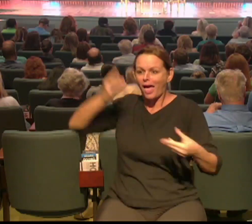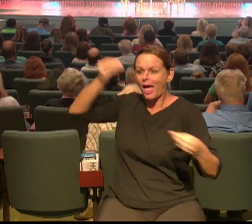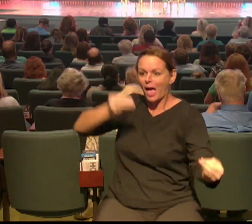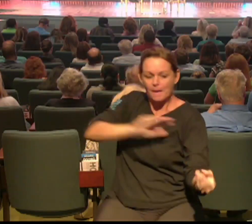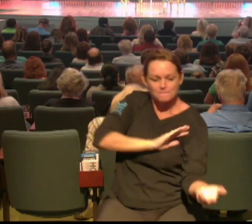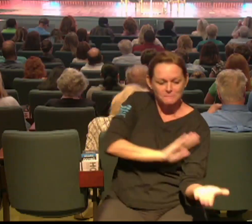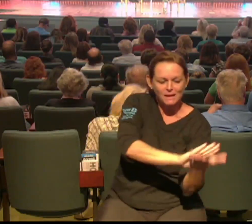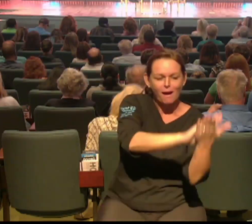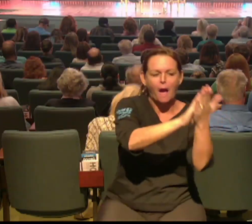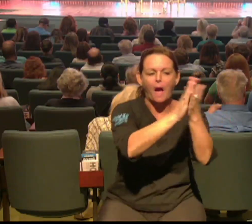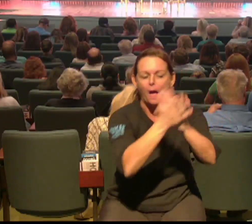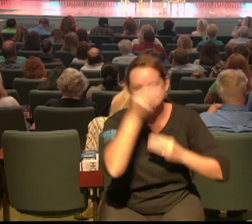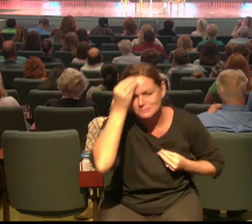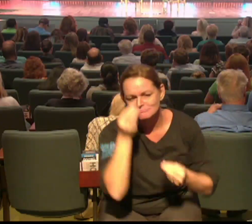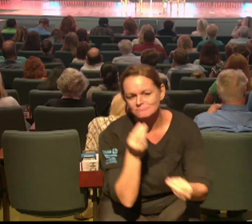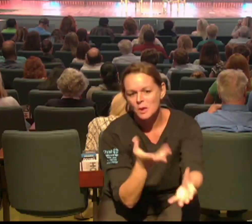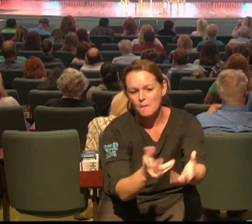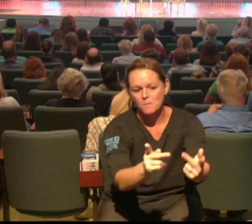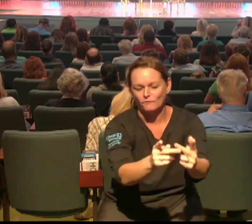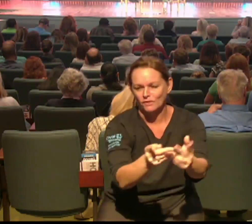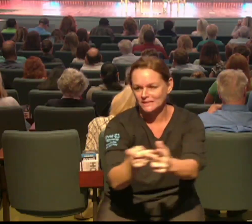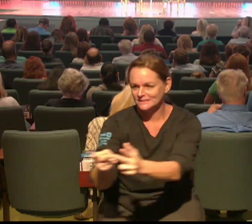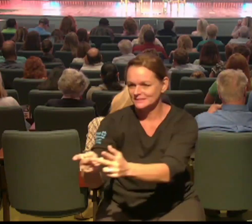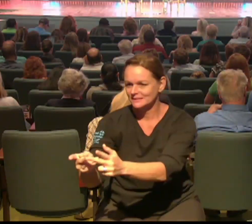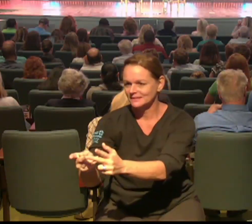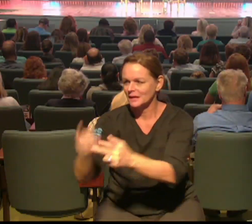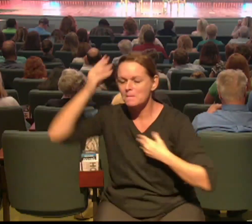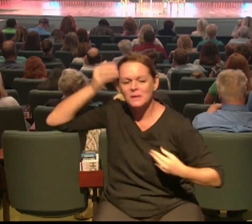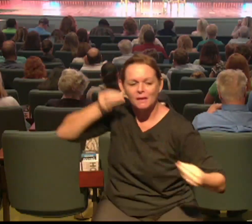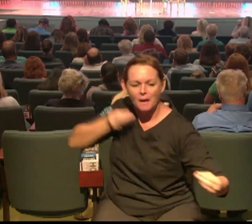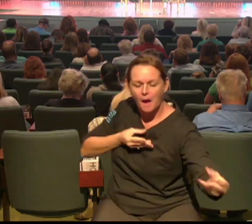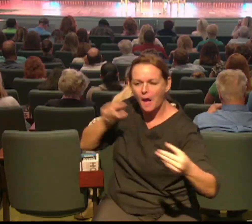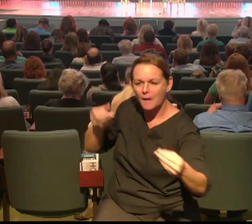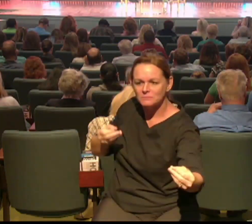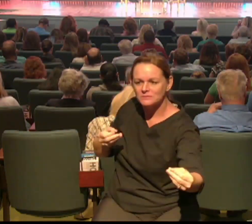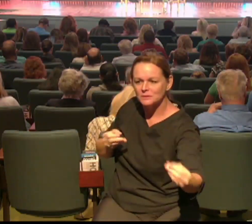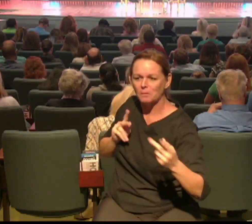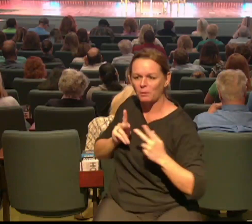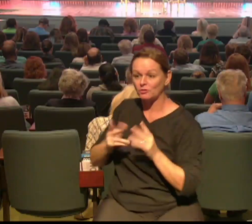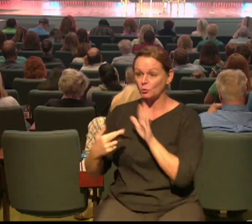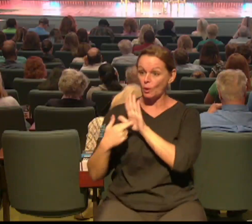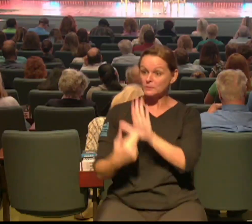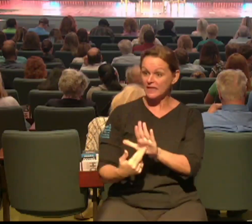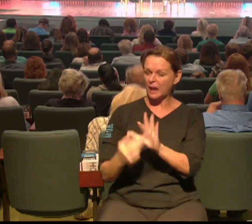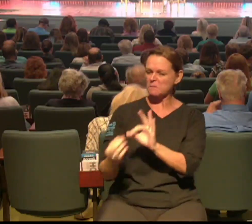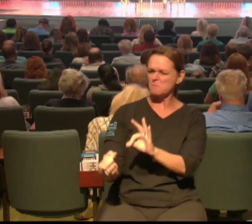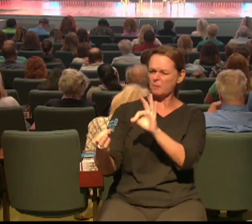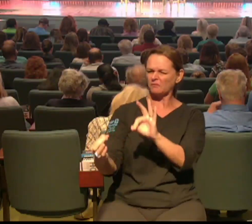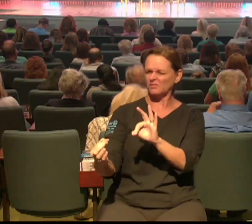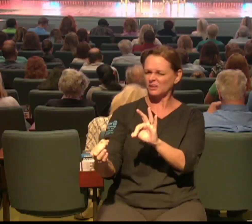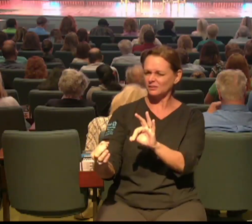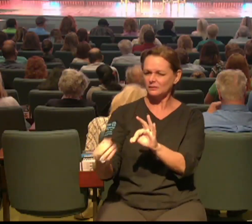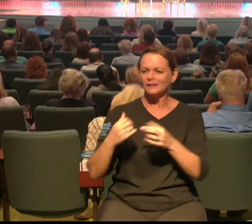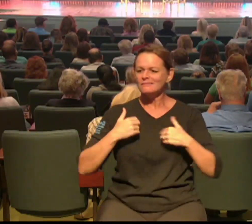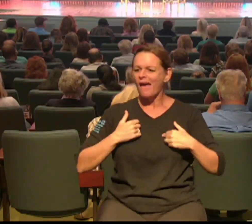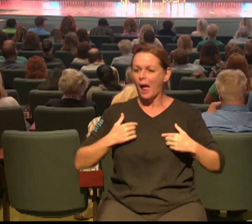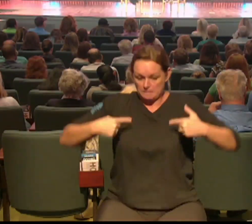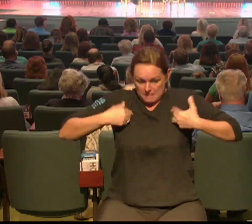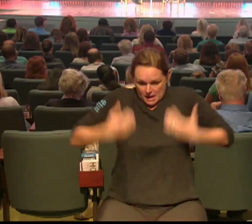know that you are God's perfect choice and you are God's perfect voice to speak his message over the lives of people that are closest to you that's good